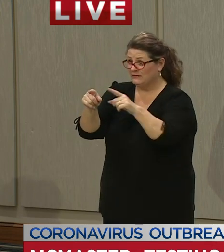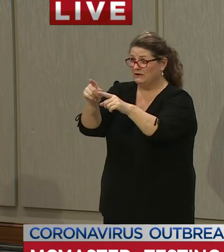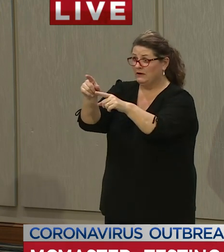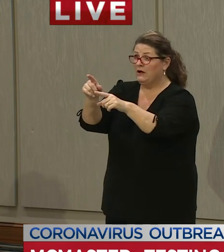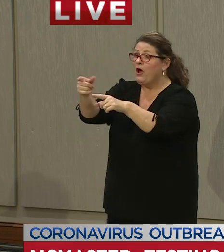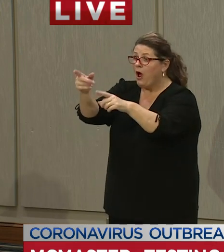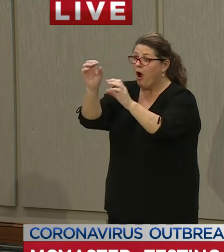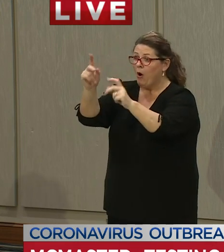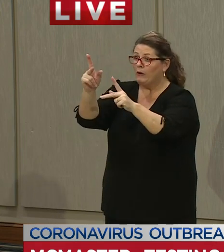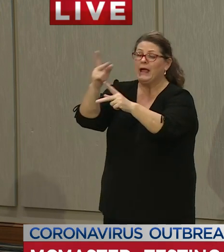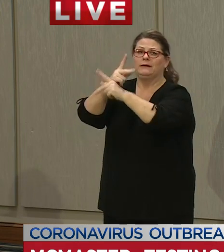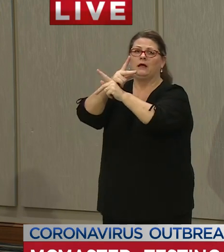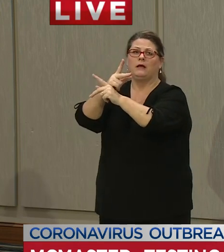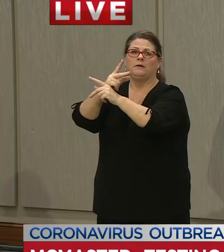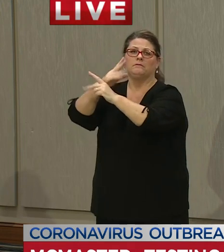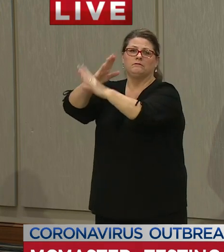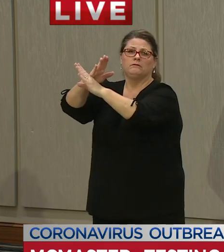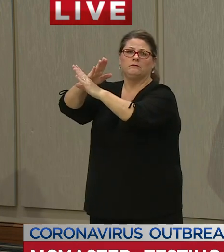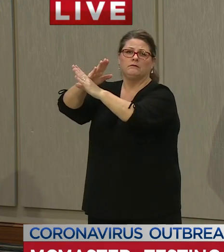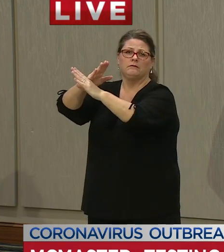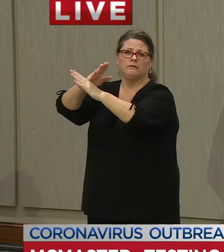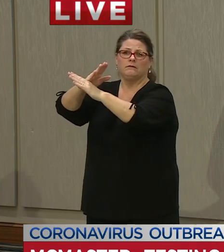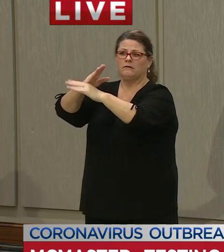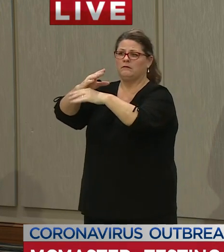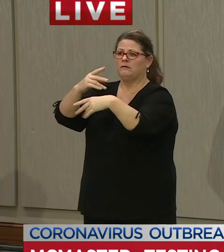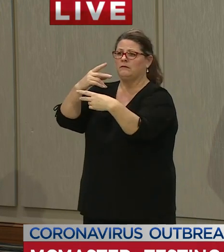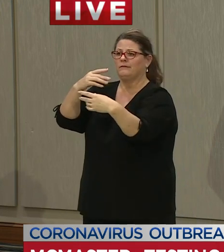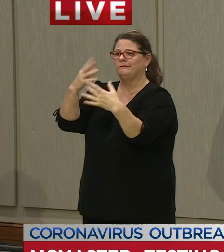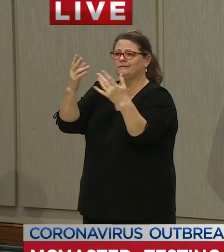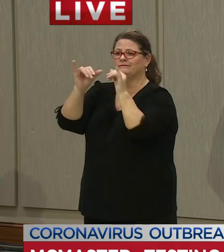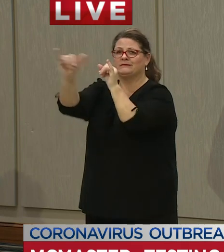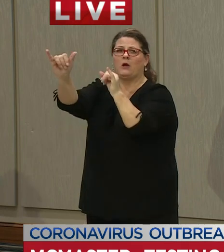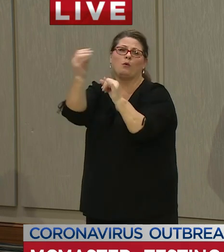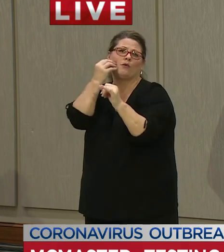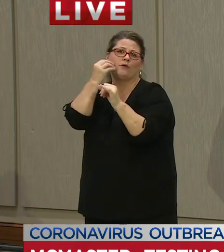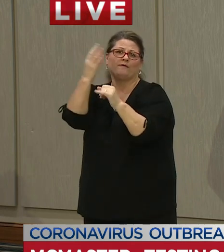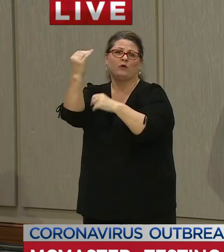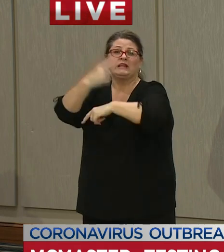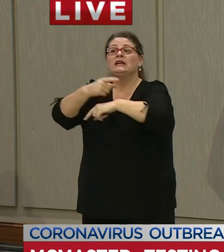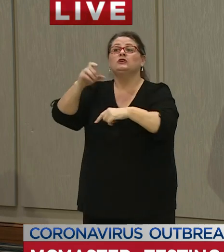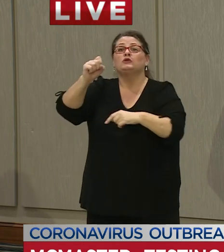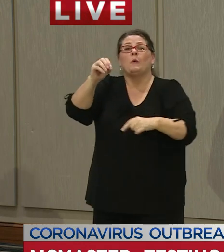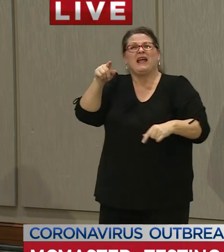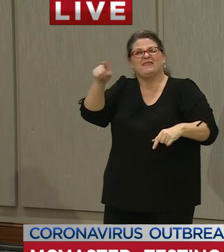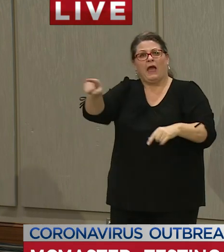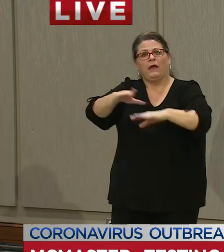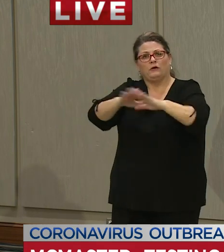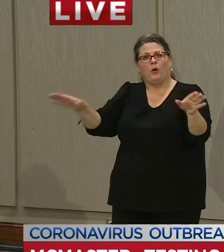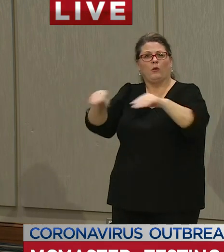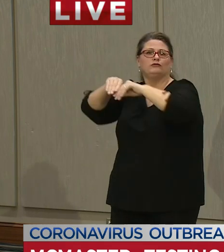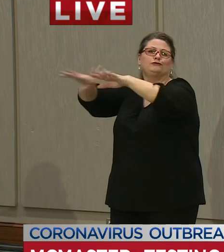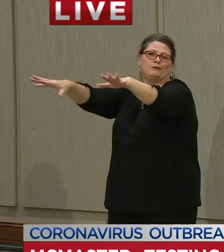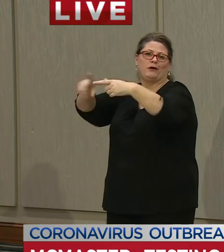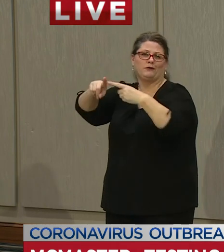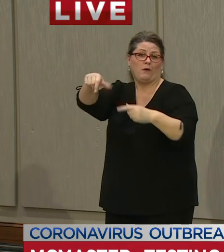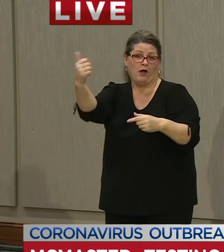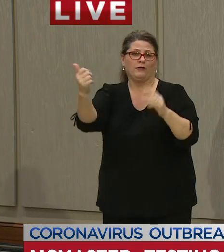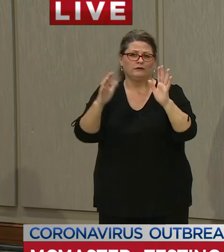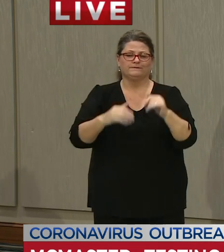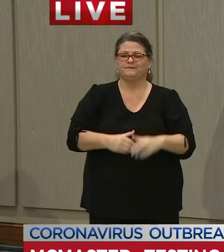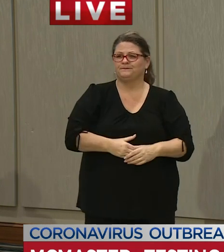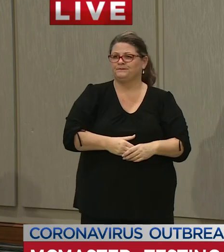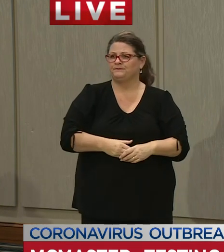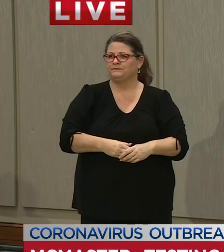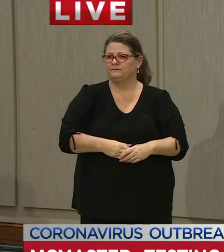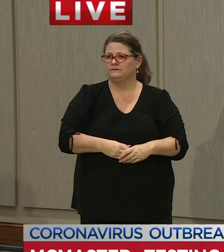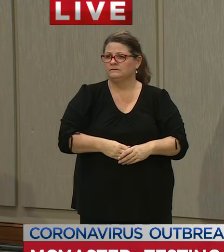but that is it is that knowledge that will enable enable us to to open up are we